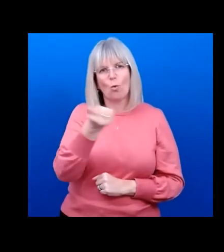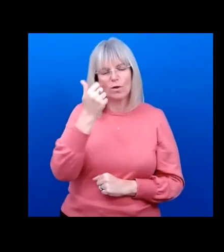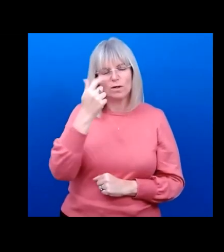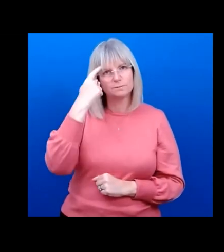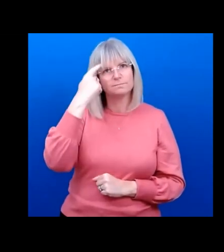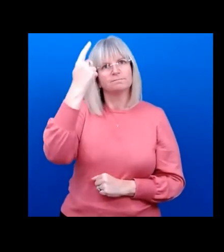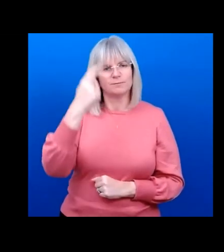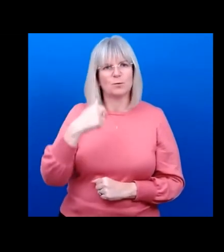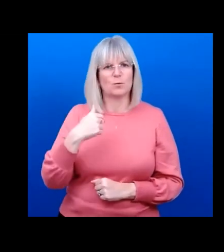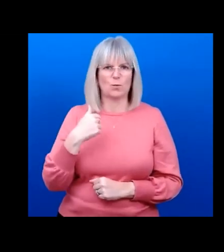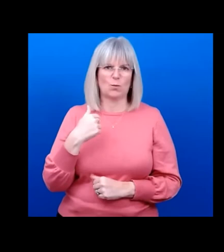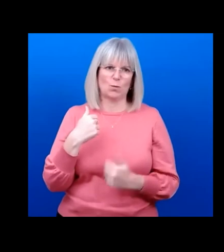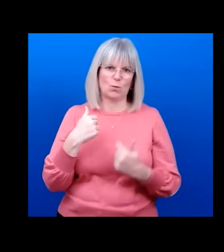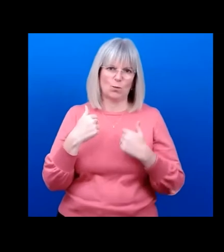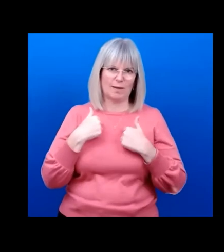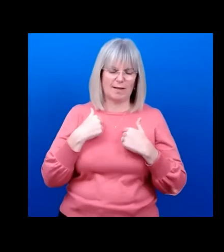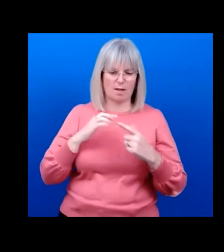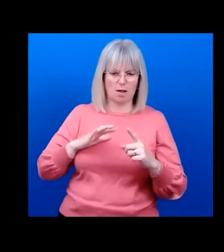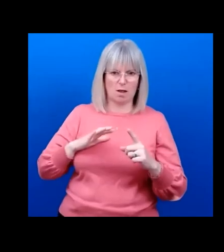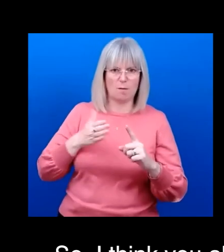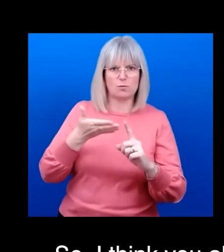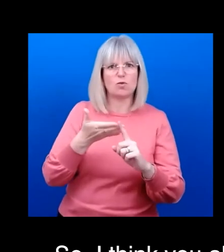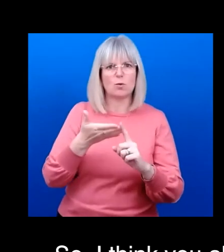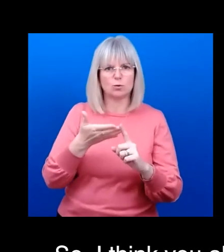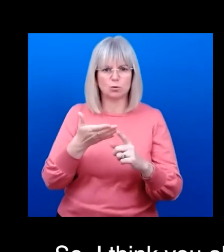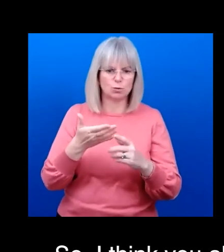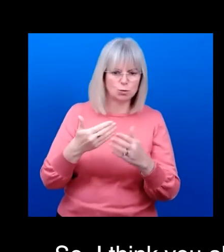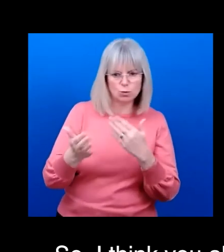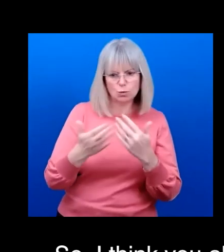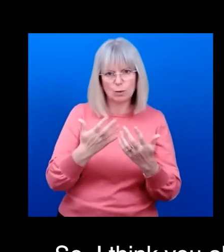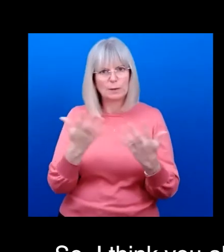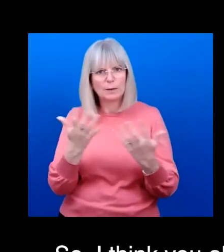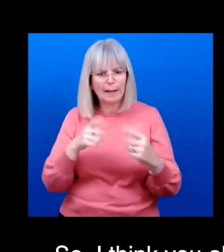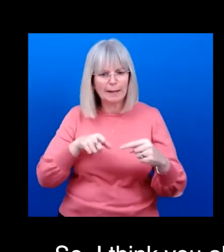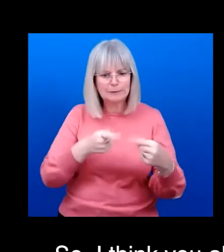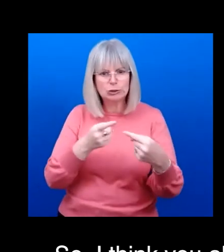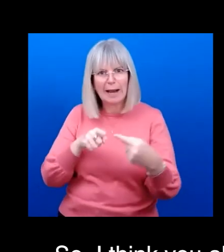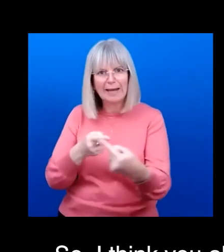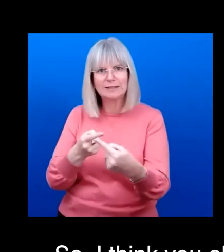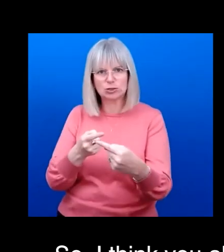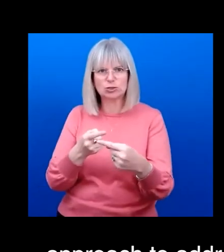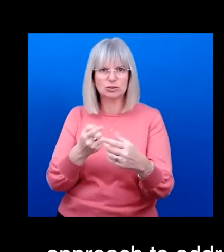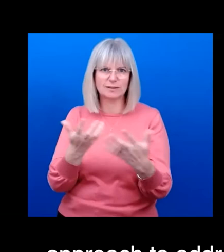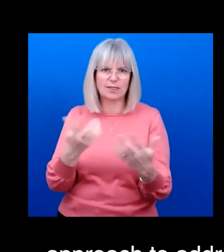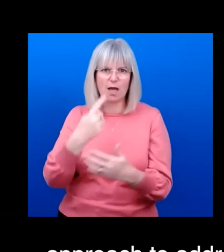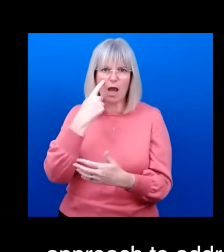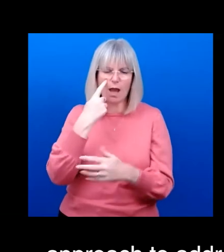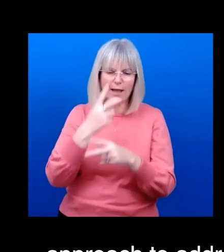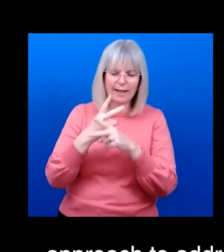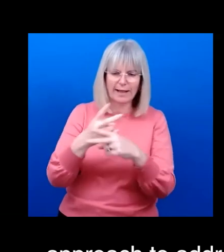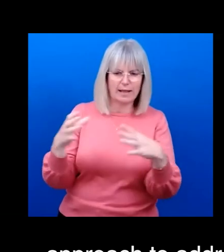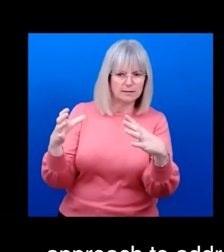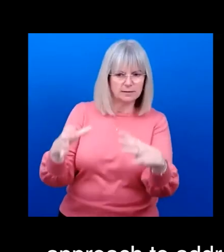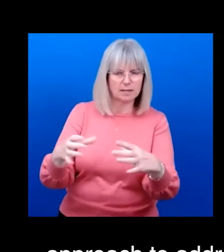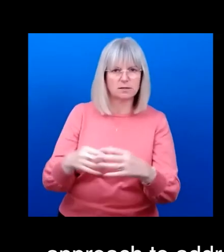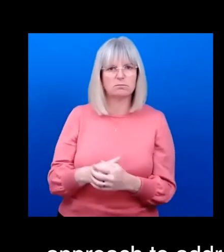approach to address the key challenges facing the eye care sector. Alakos example, just now